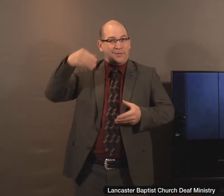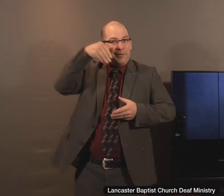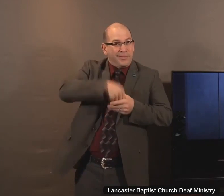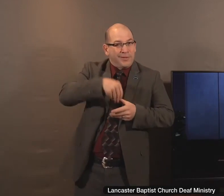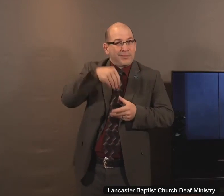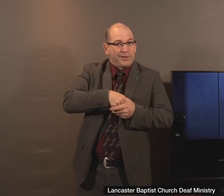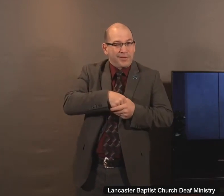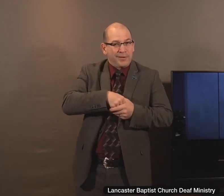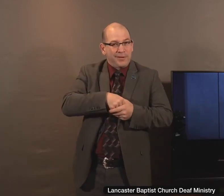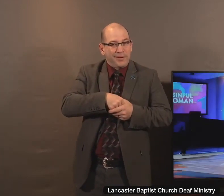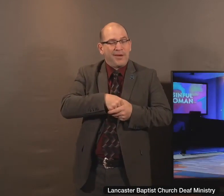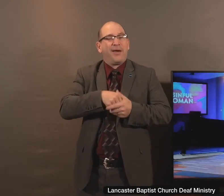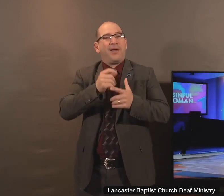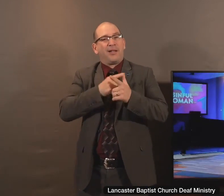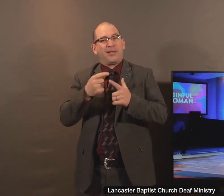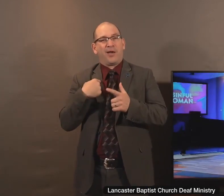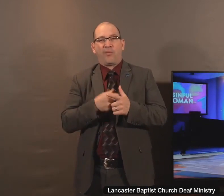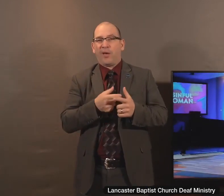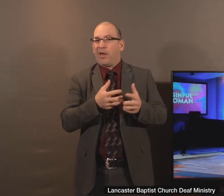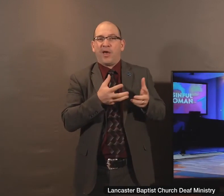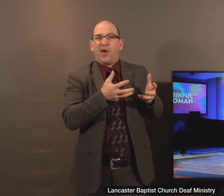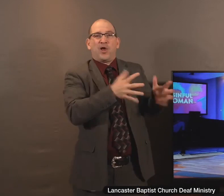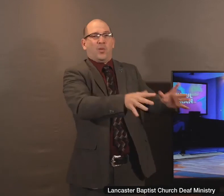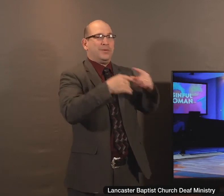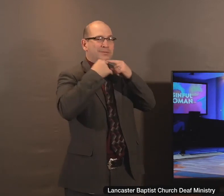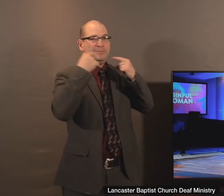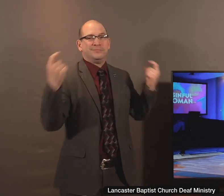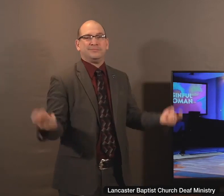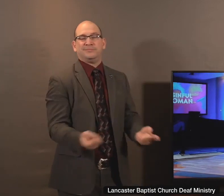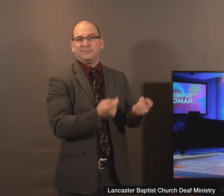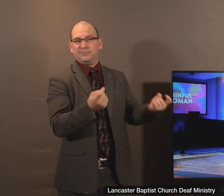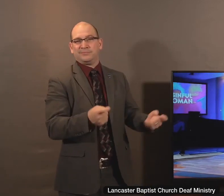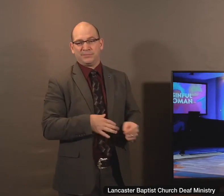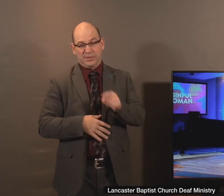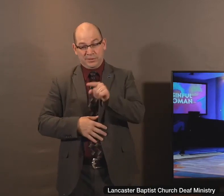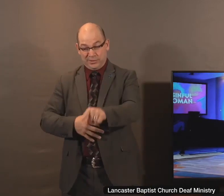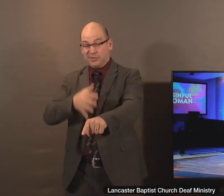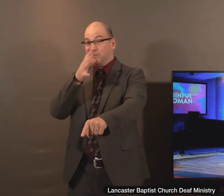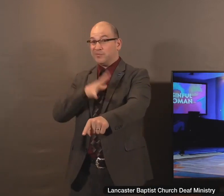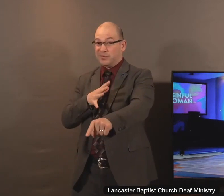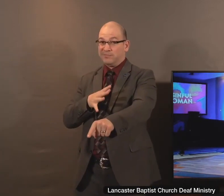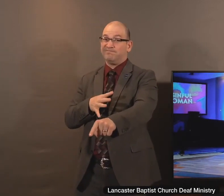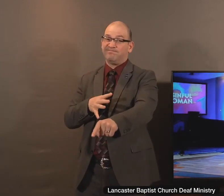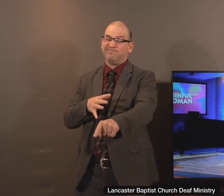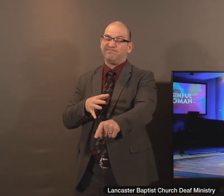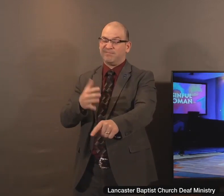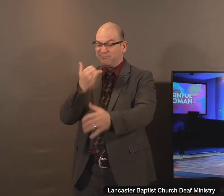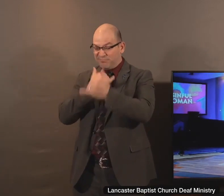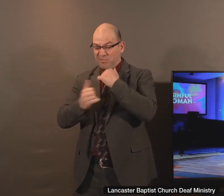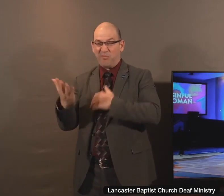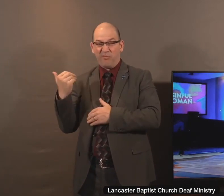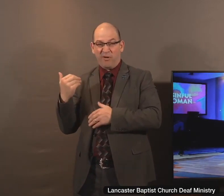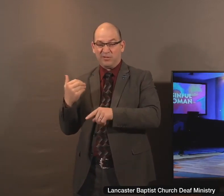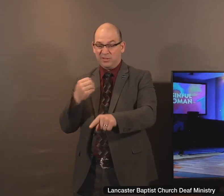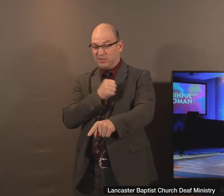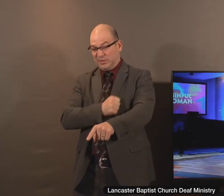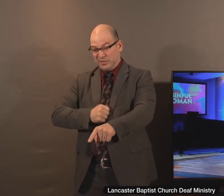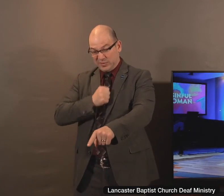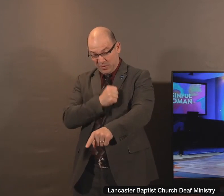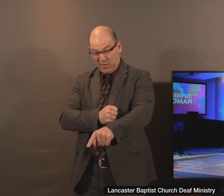we met Jesus Christ. And so this woman indeed had a regretful past, but she had a repentance in